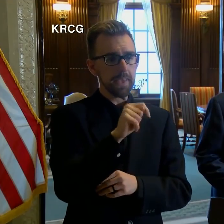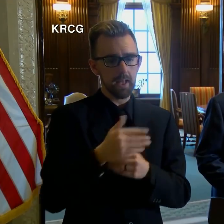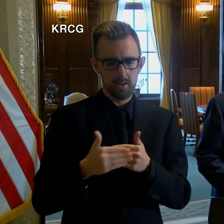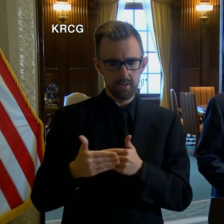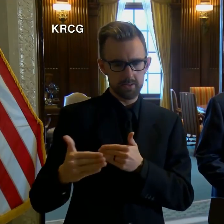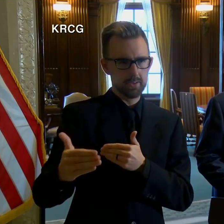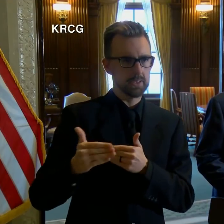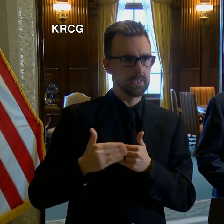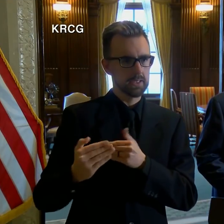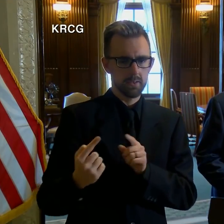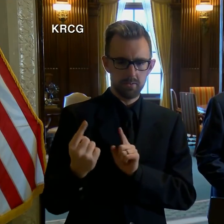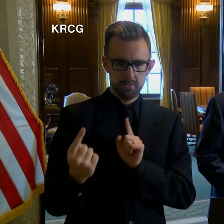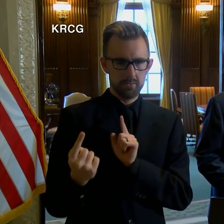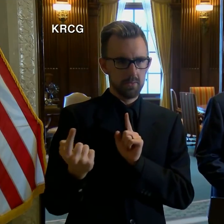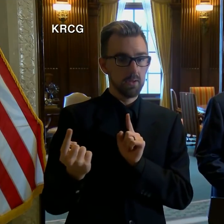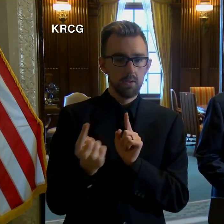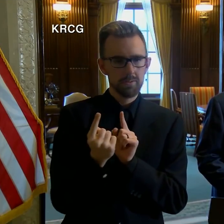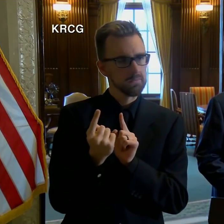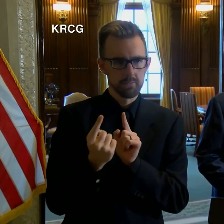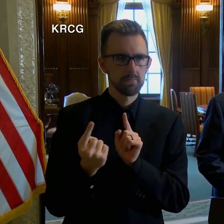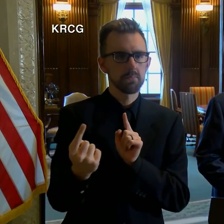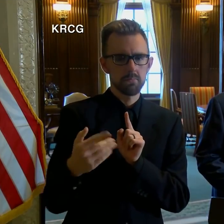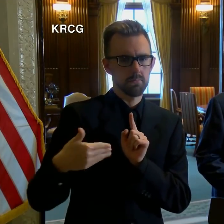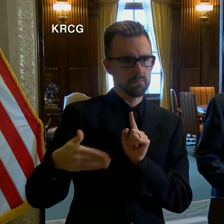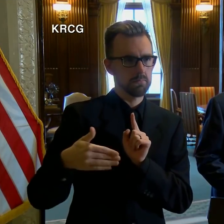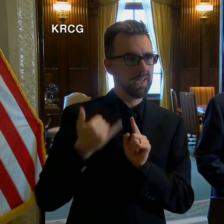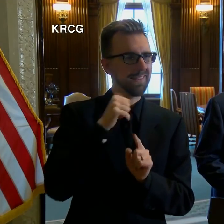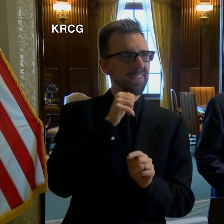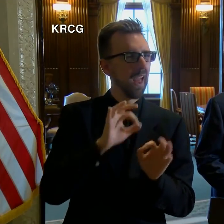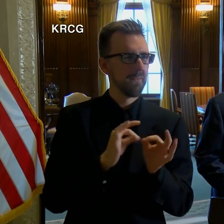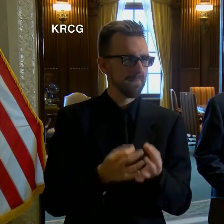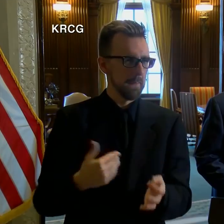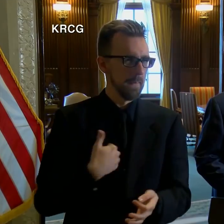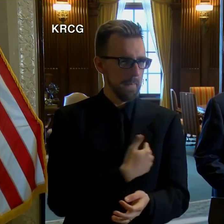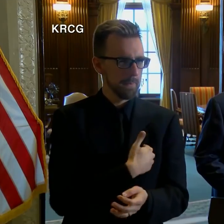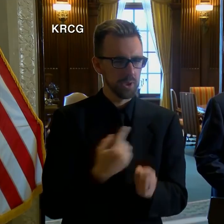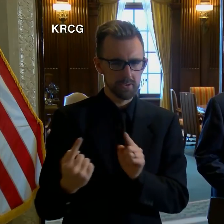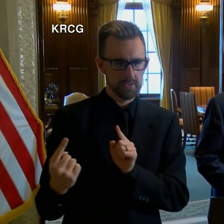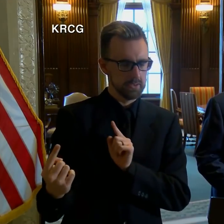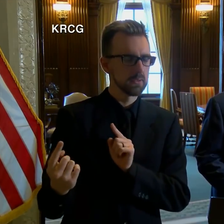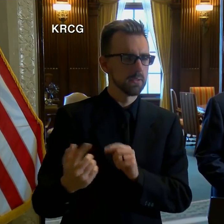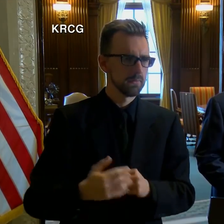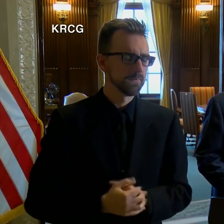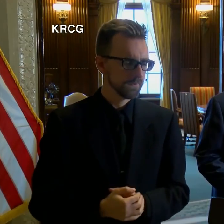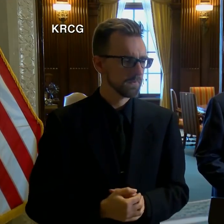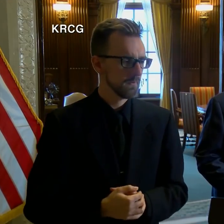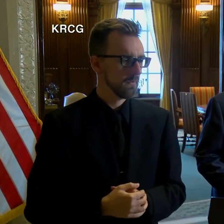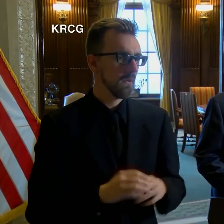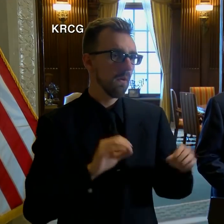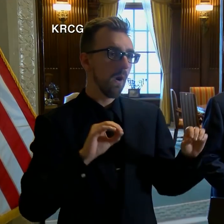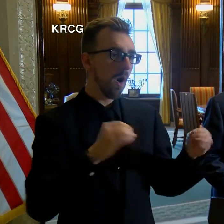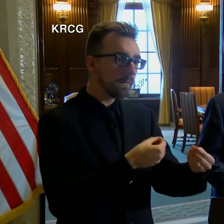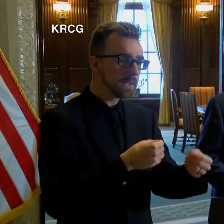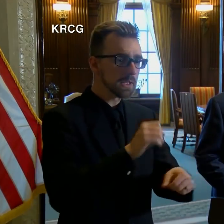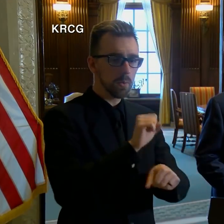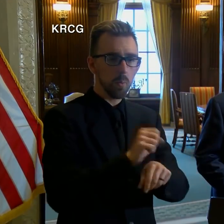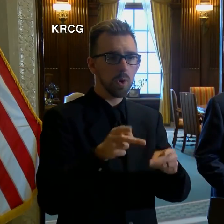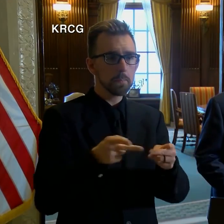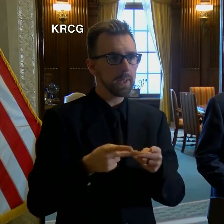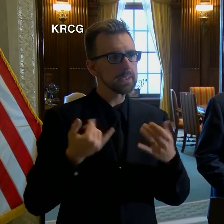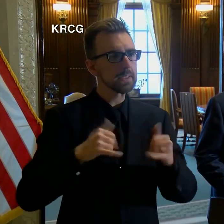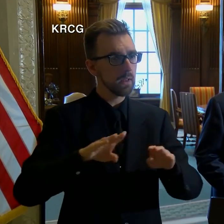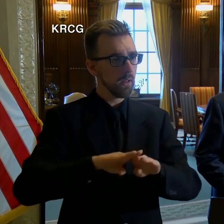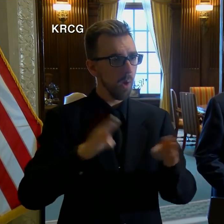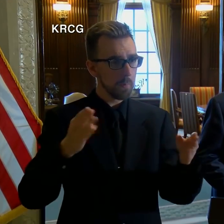individuals that are not family members. For offices and workplaces that remain open,